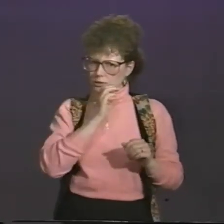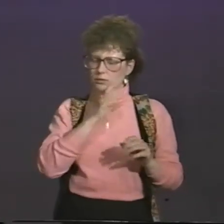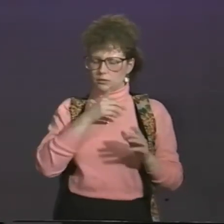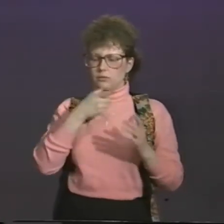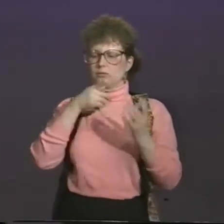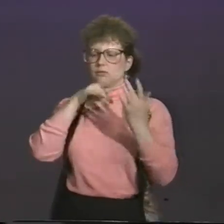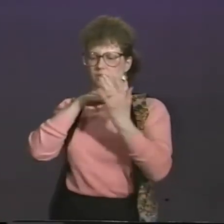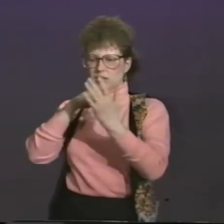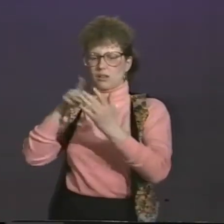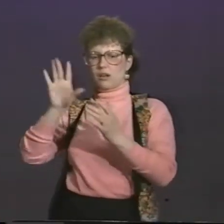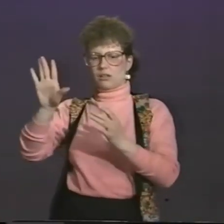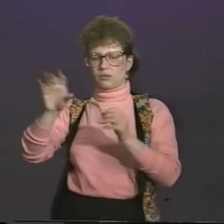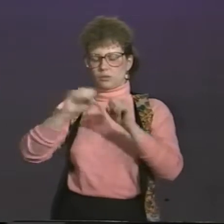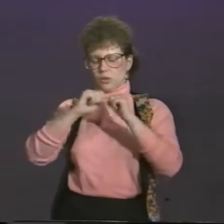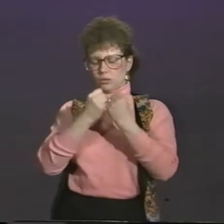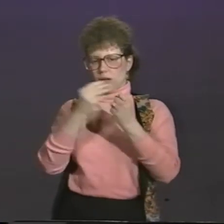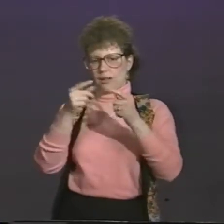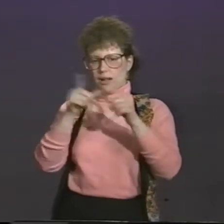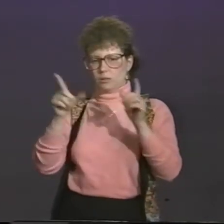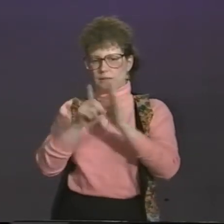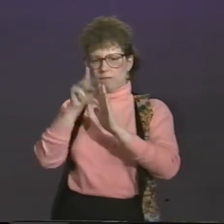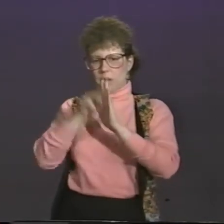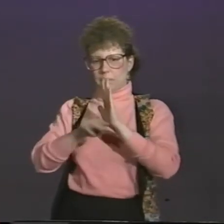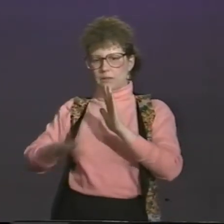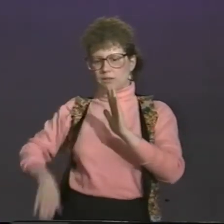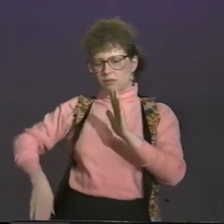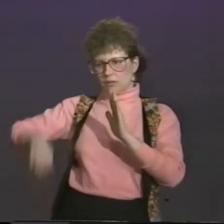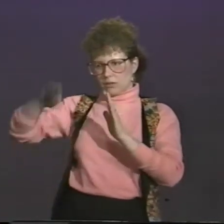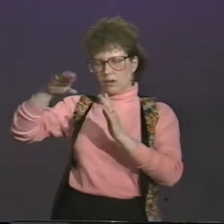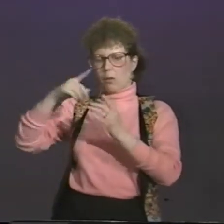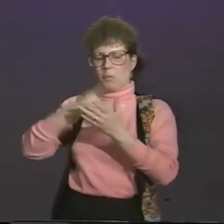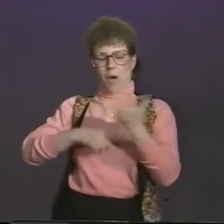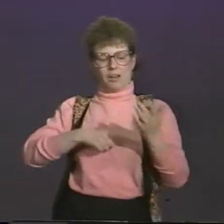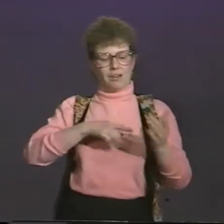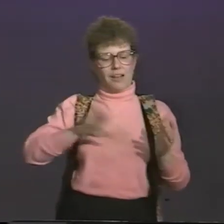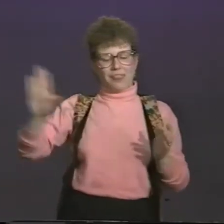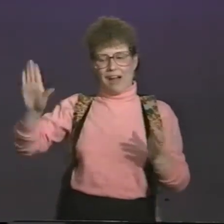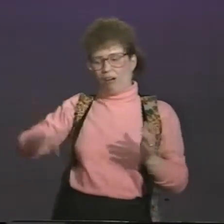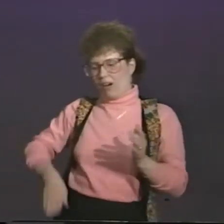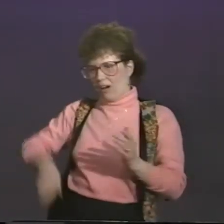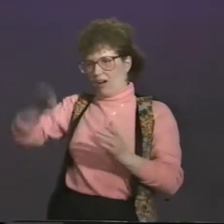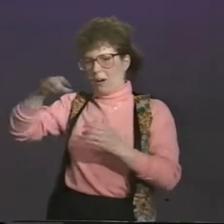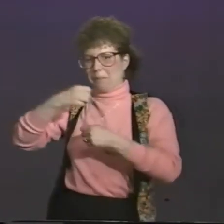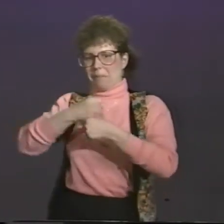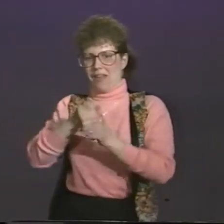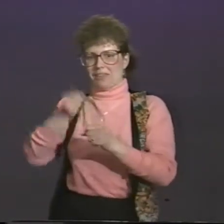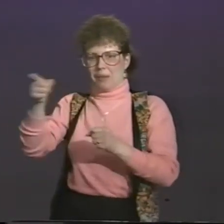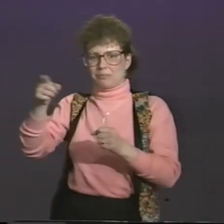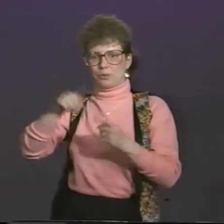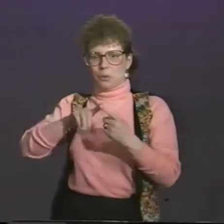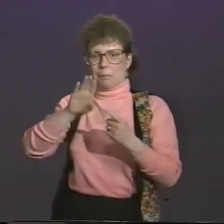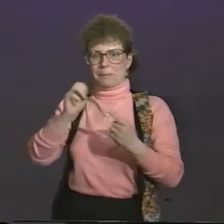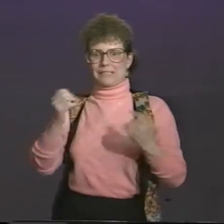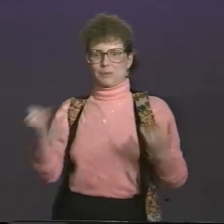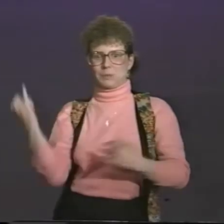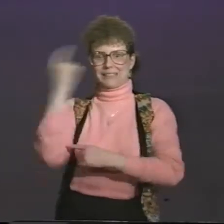senior citizens in San Francisco. Which dealt with the sociology of their community and language development. And